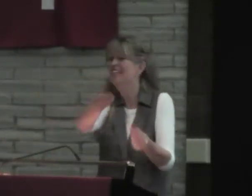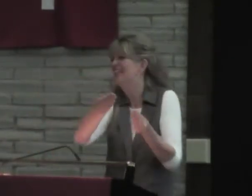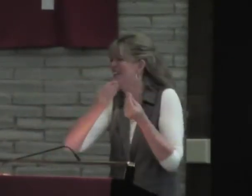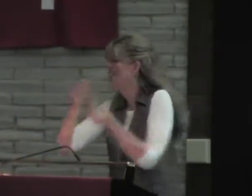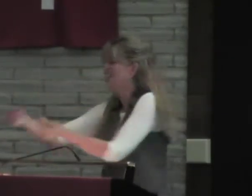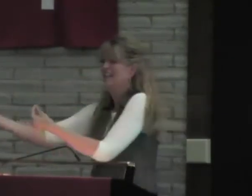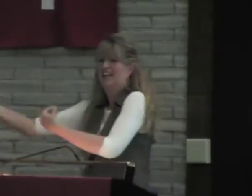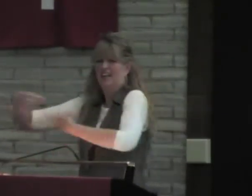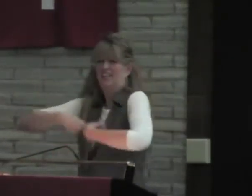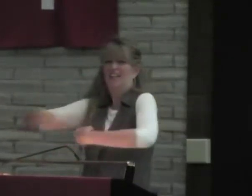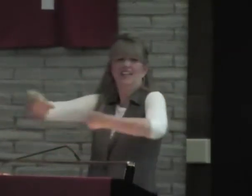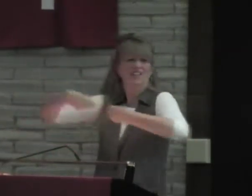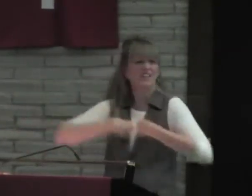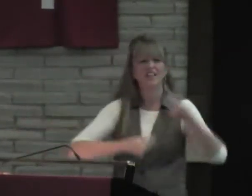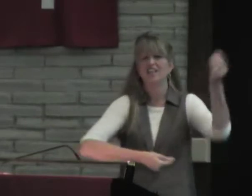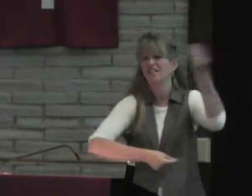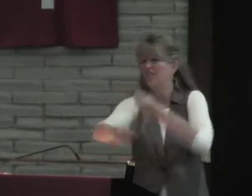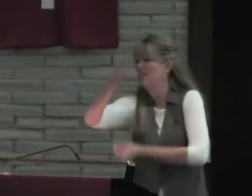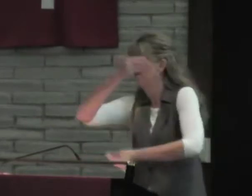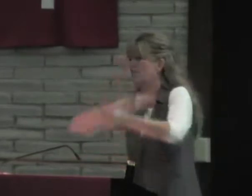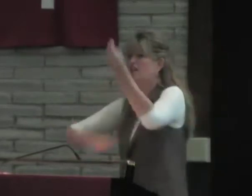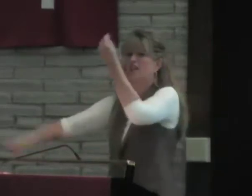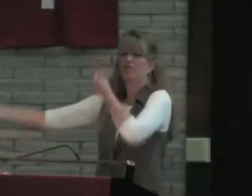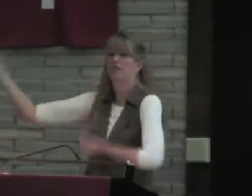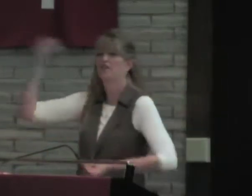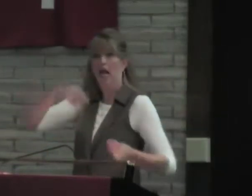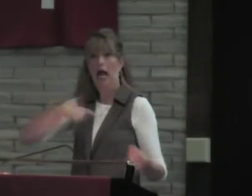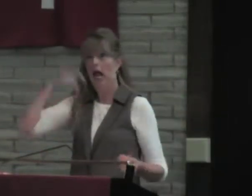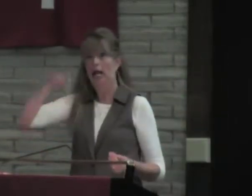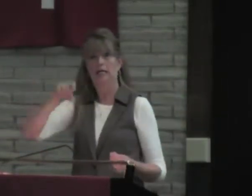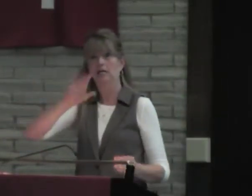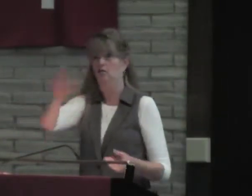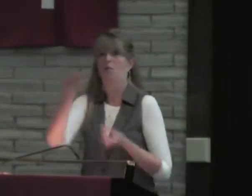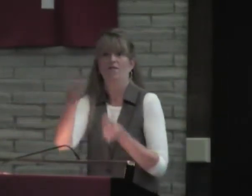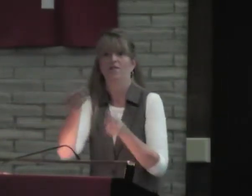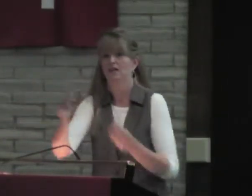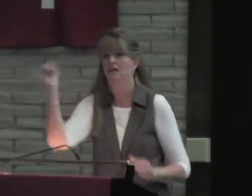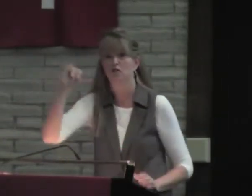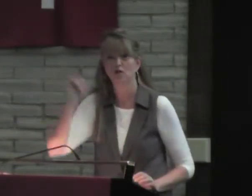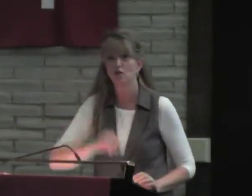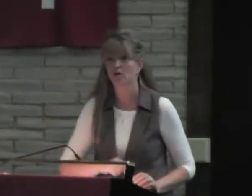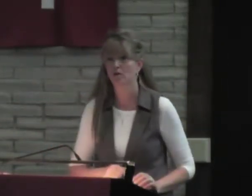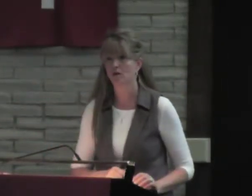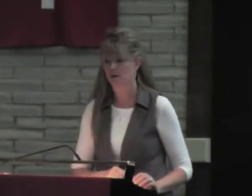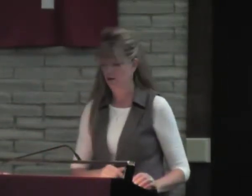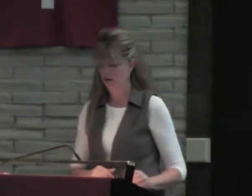It's to fellowship. It's to feed. To feed me, to feed you. I need to be fed too.